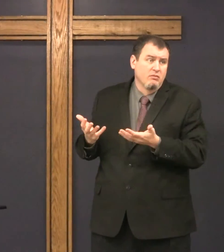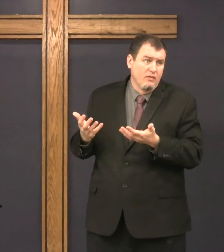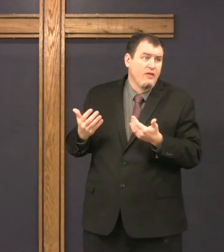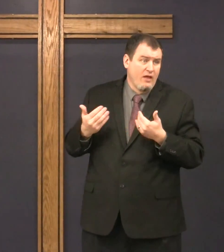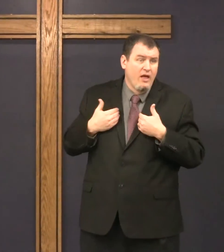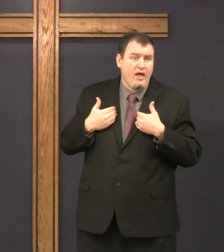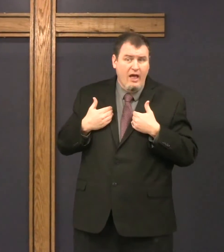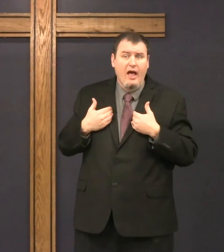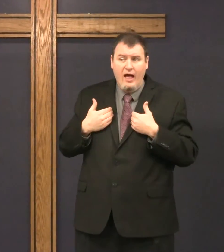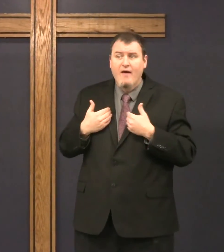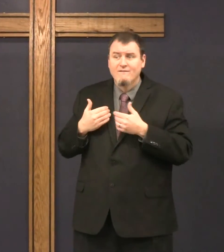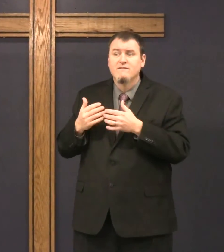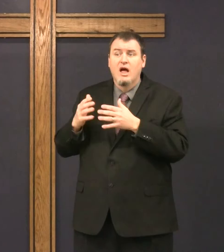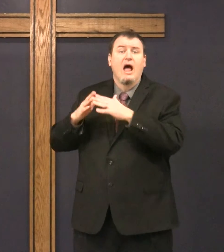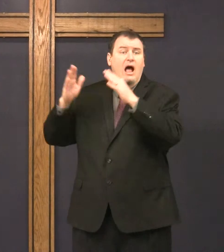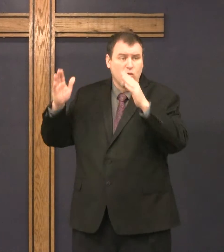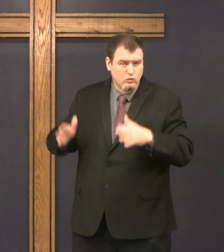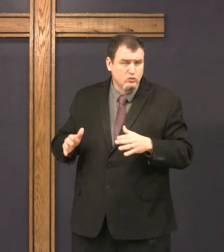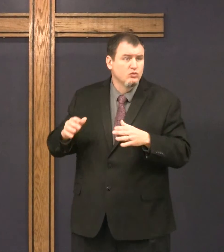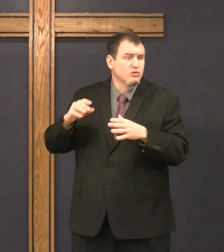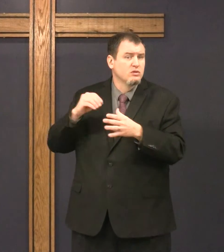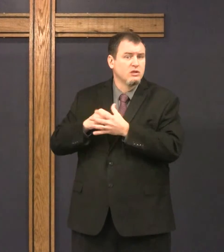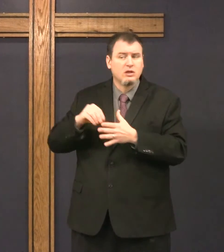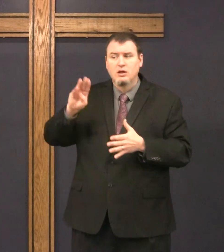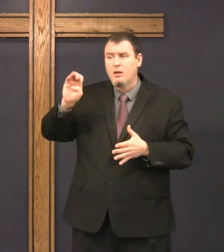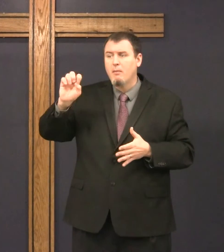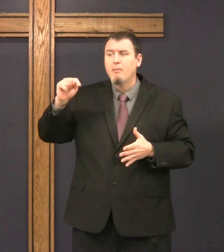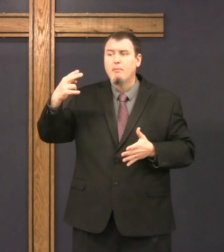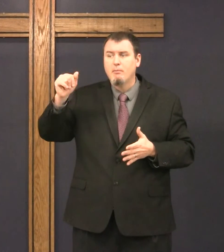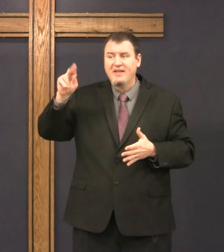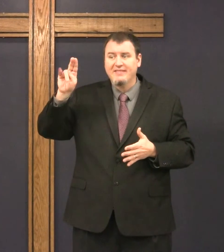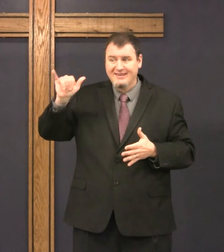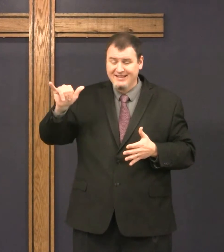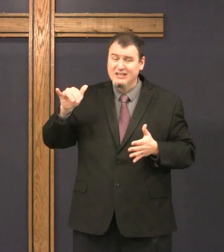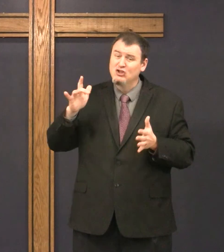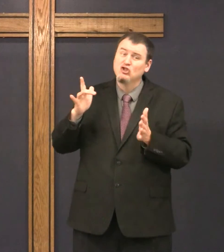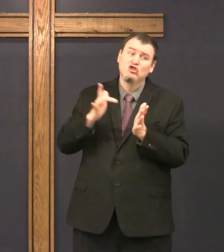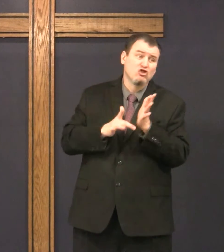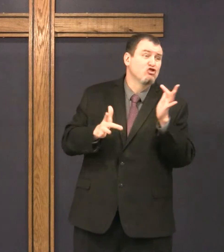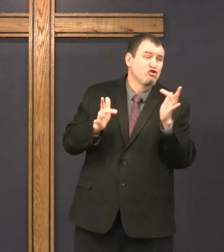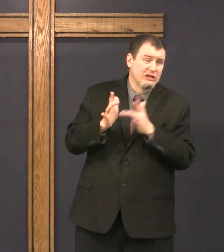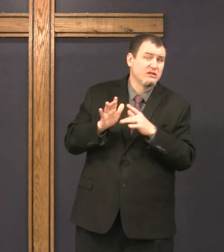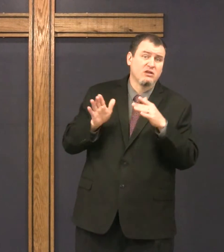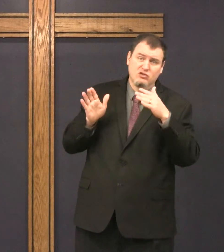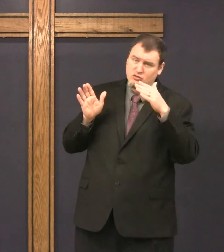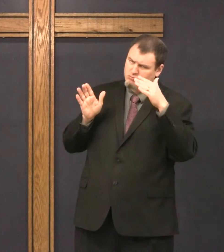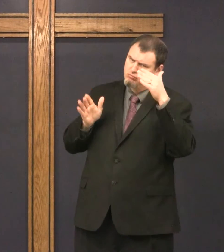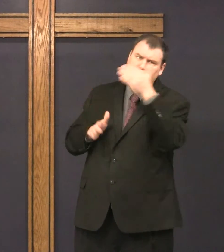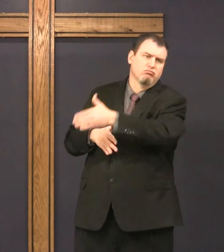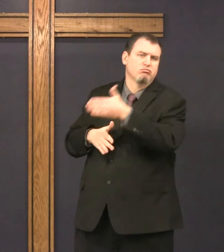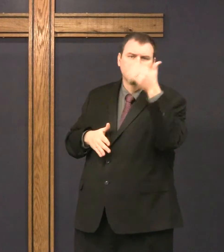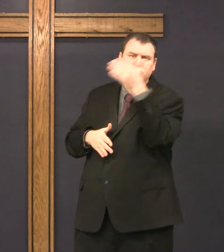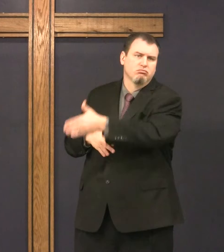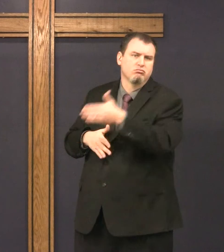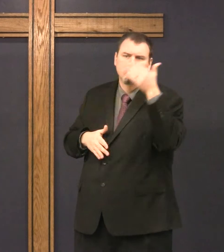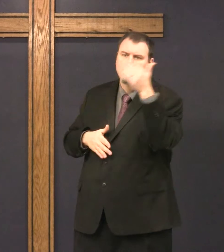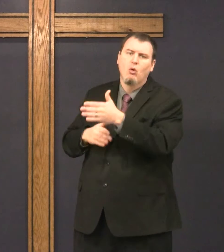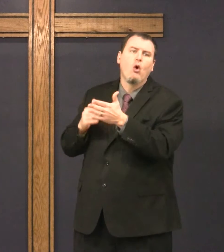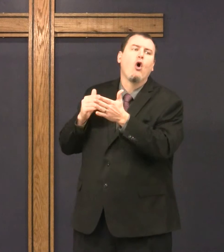he was pretty wealthy. He had a house in Bethany. That Jesus went to